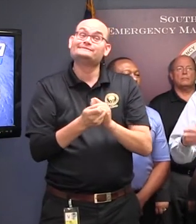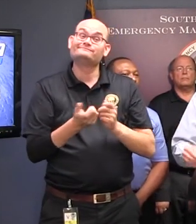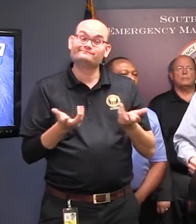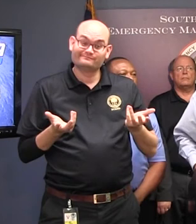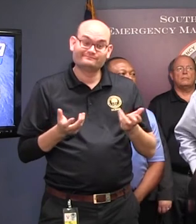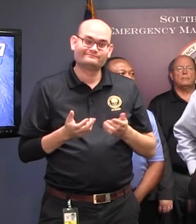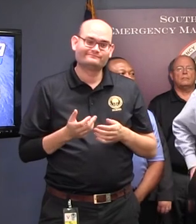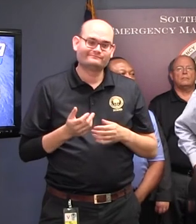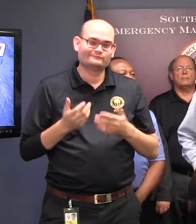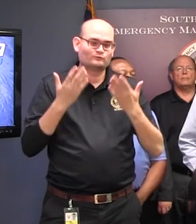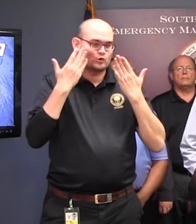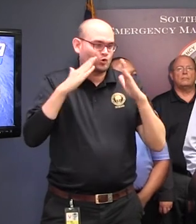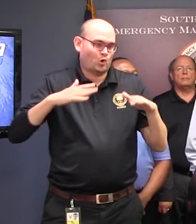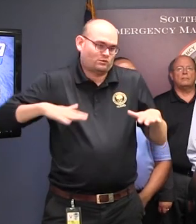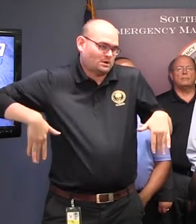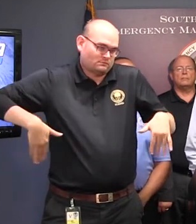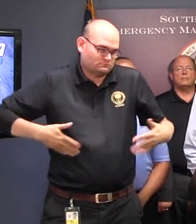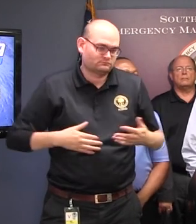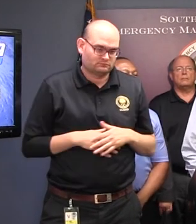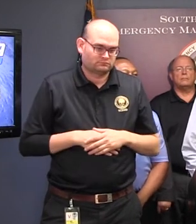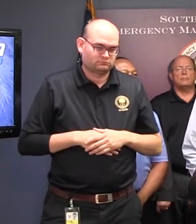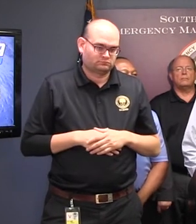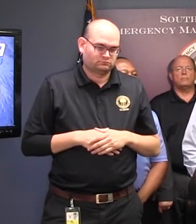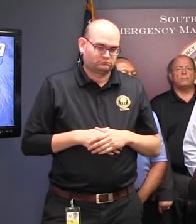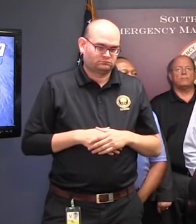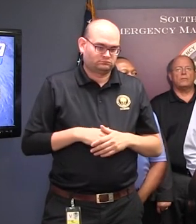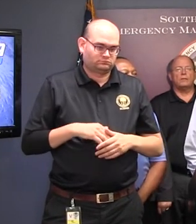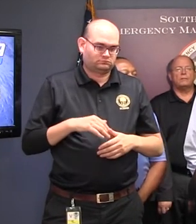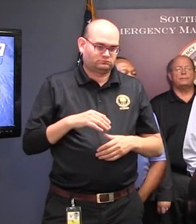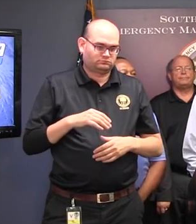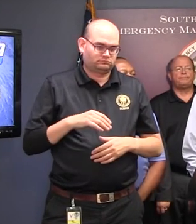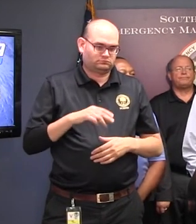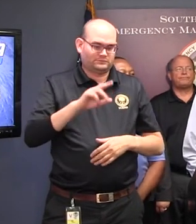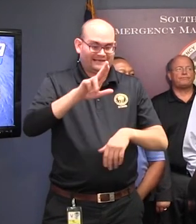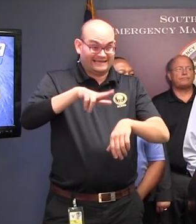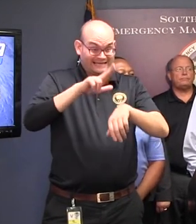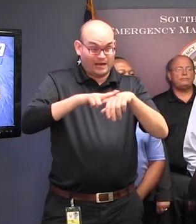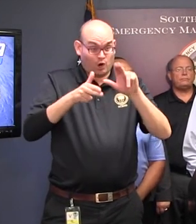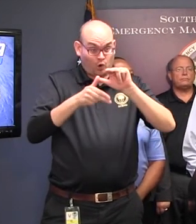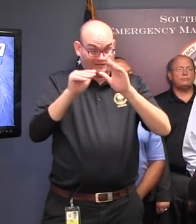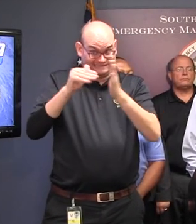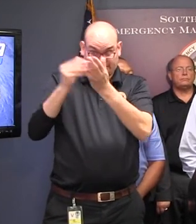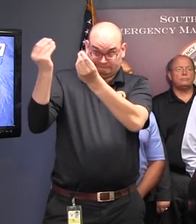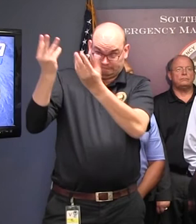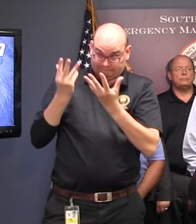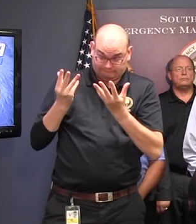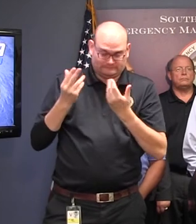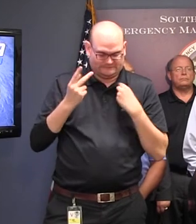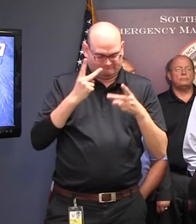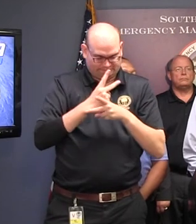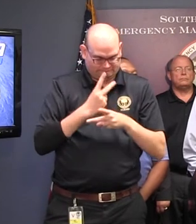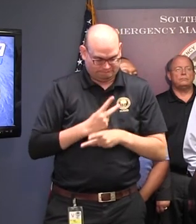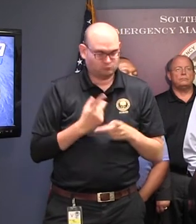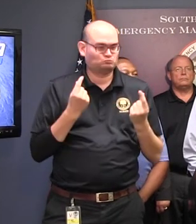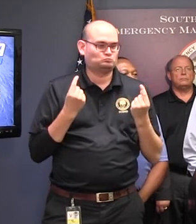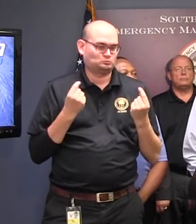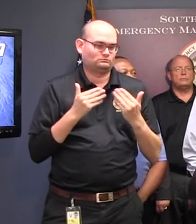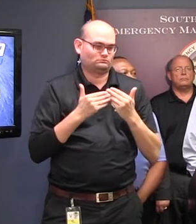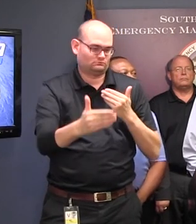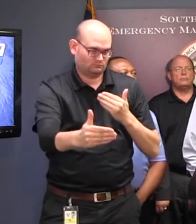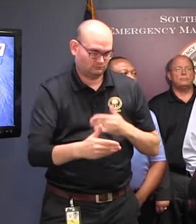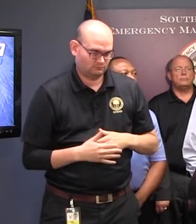from the full weather predictions and reports and more details. But as from now, just as